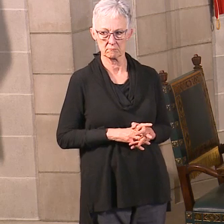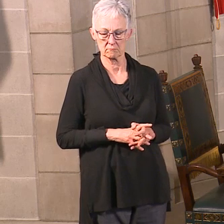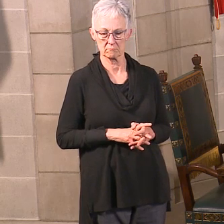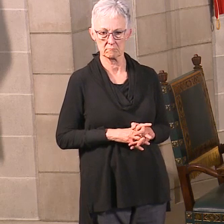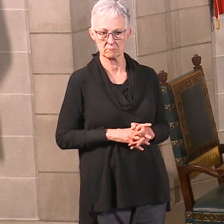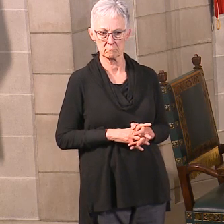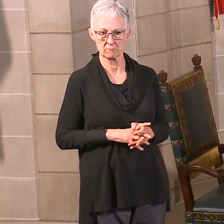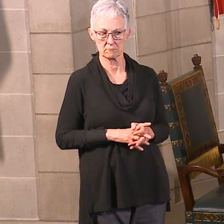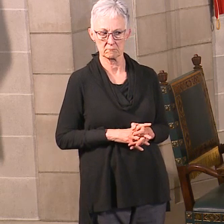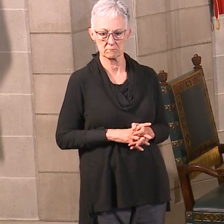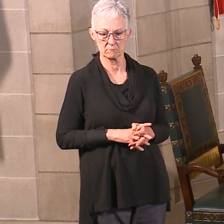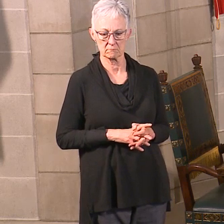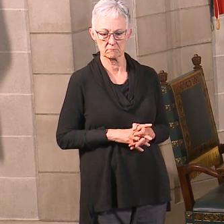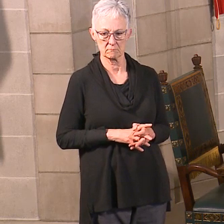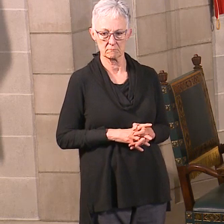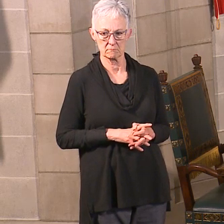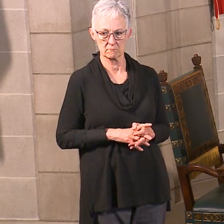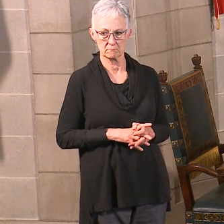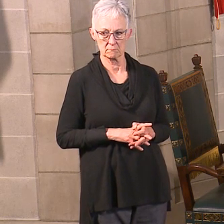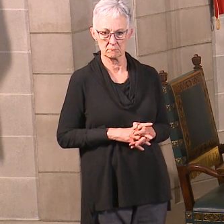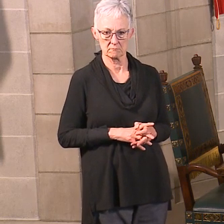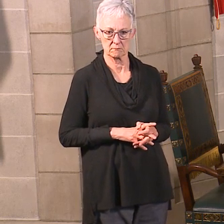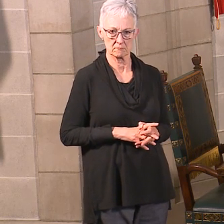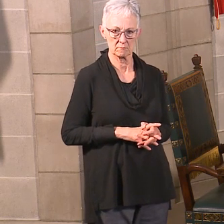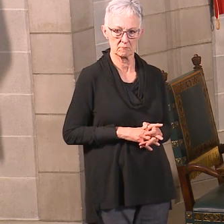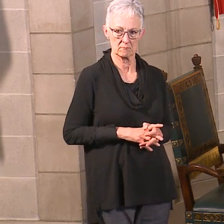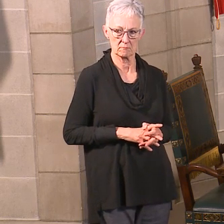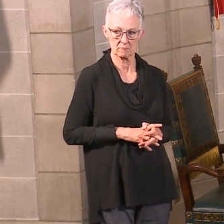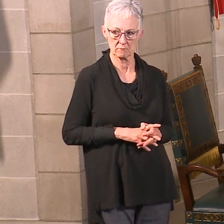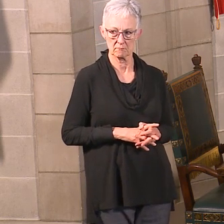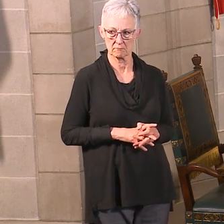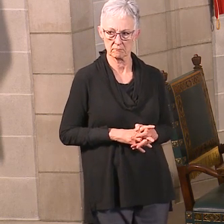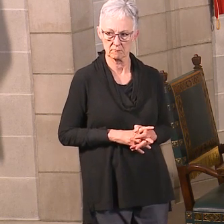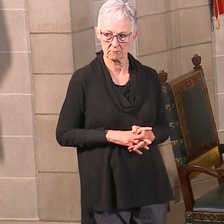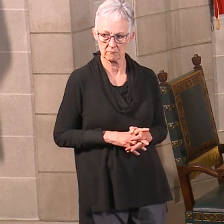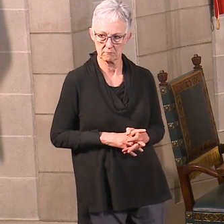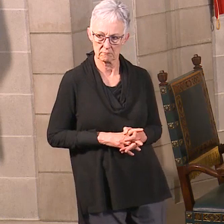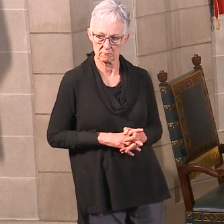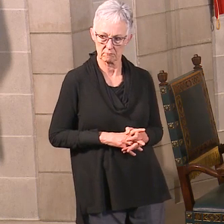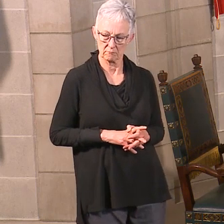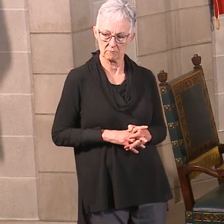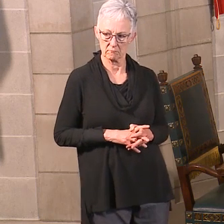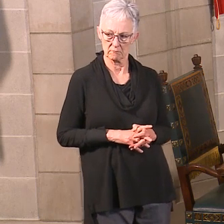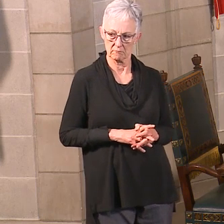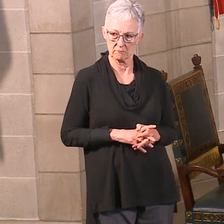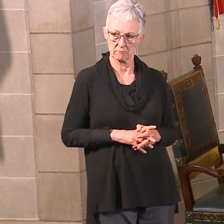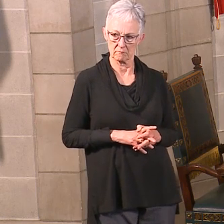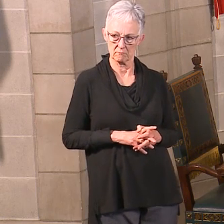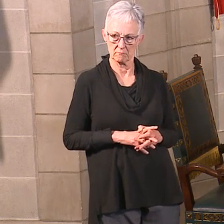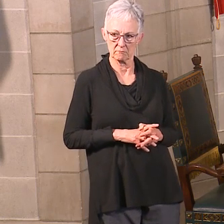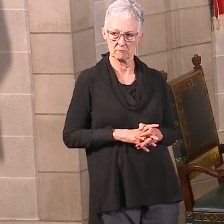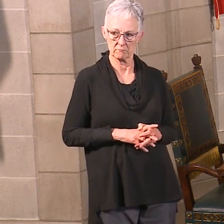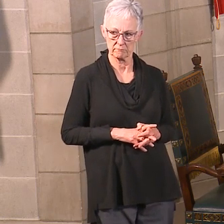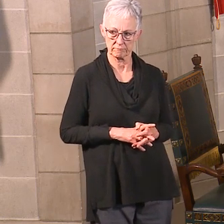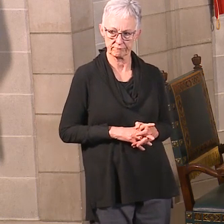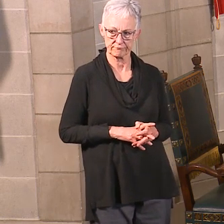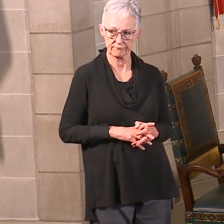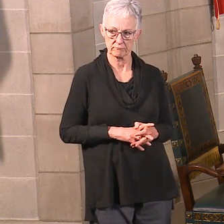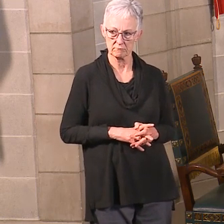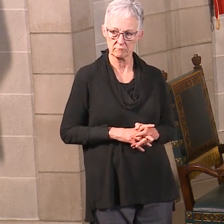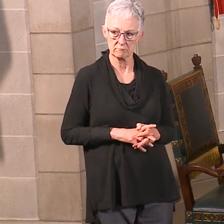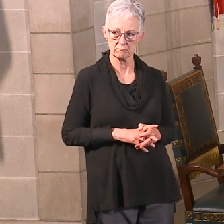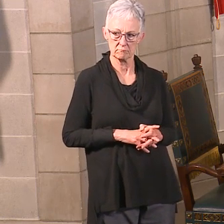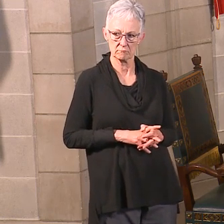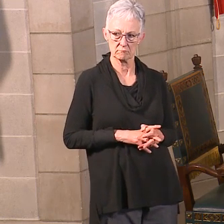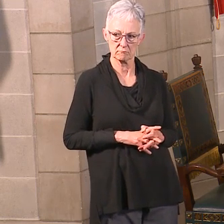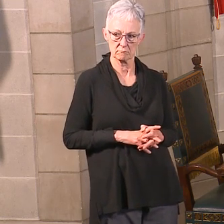what that looks like for these companies? We know it's payroll benefits, but is this more rural, more Lincoln, Omaha? Where are we